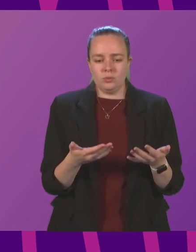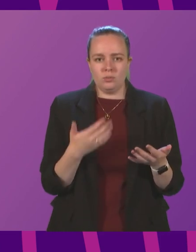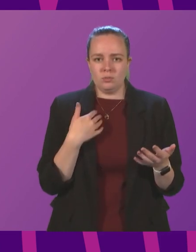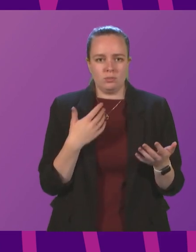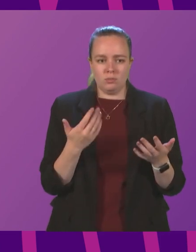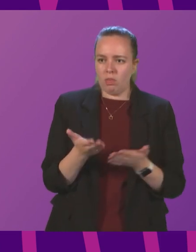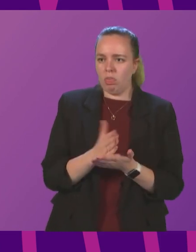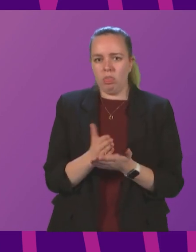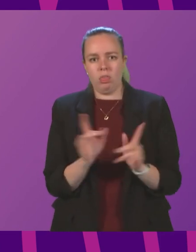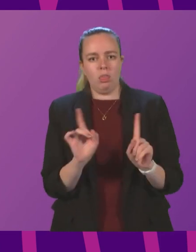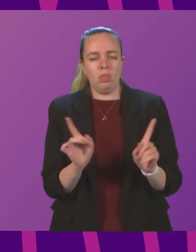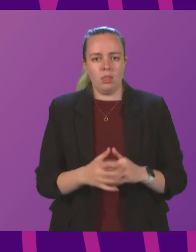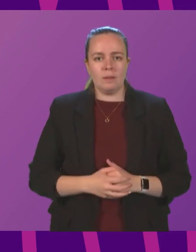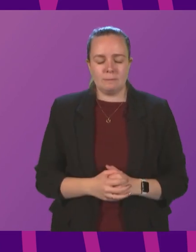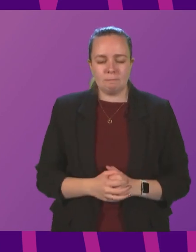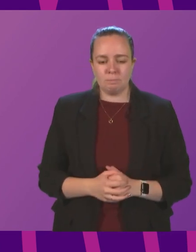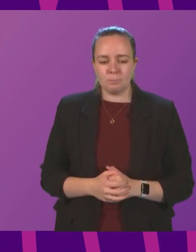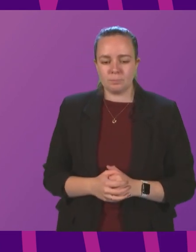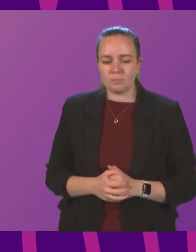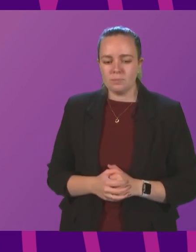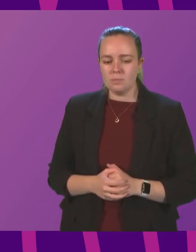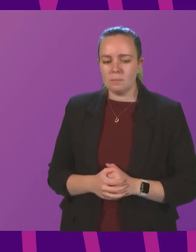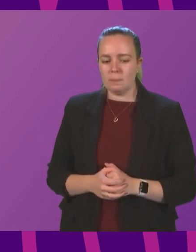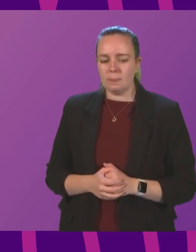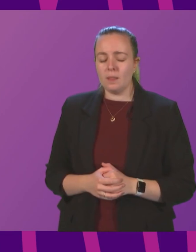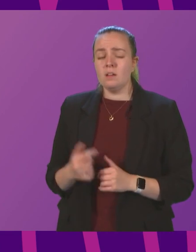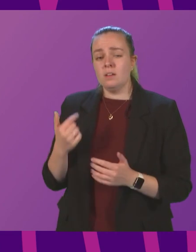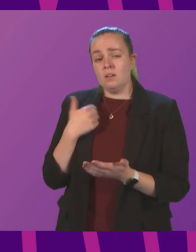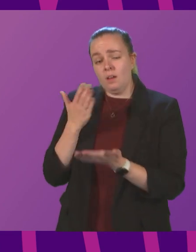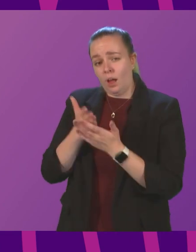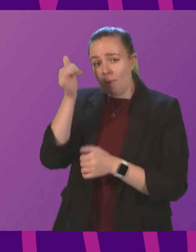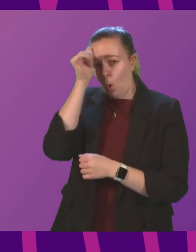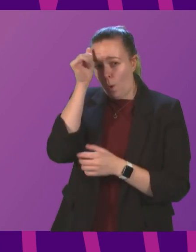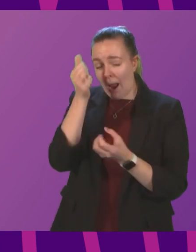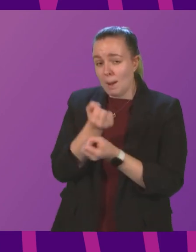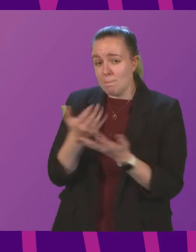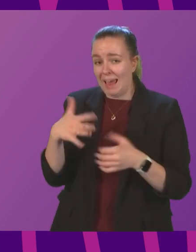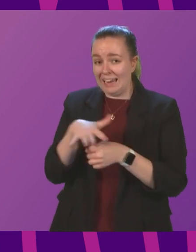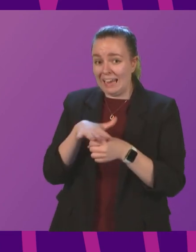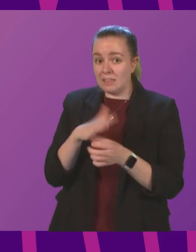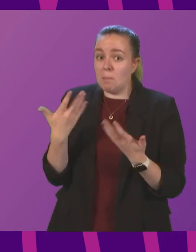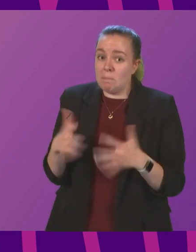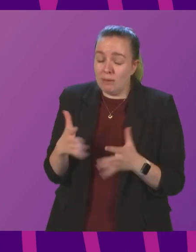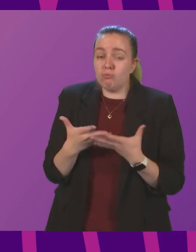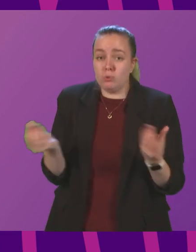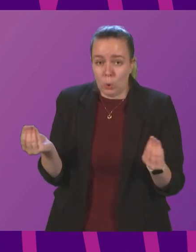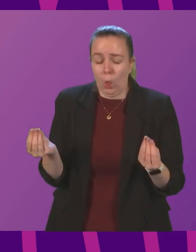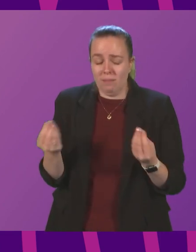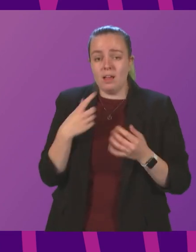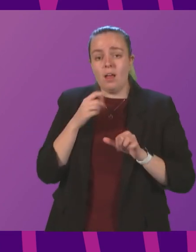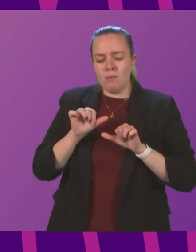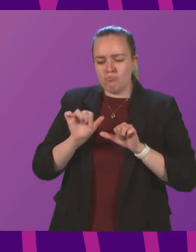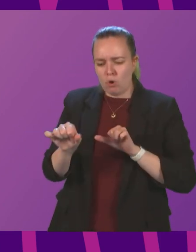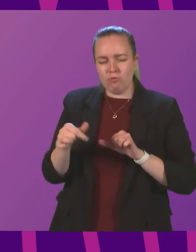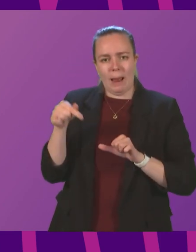from pillar to post? Deputy First Minister. I am aware that many of these cases are being resolved. In a programme that